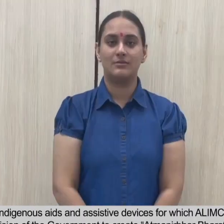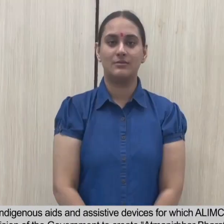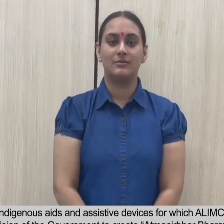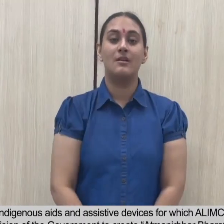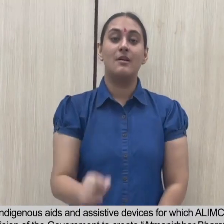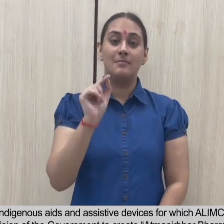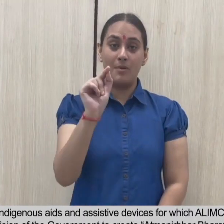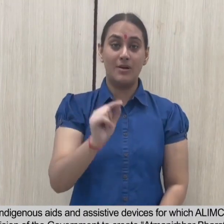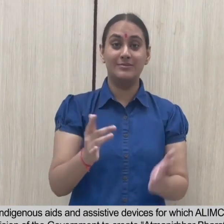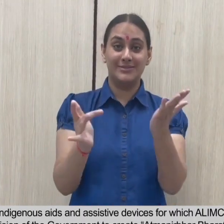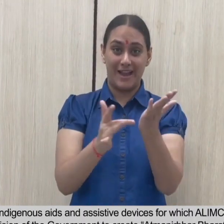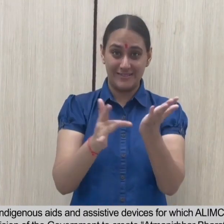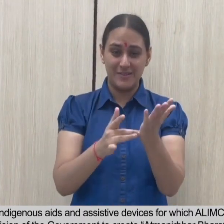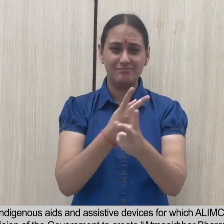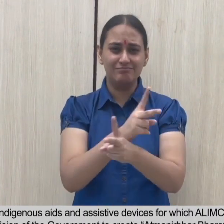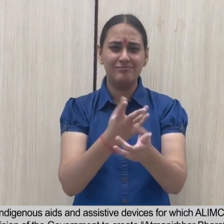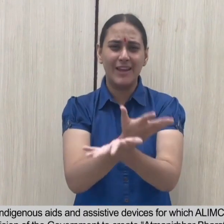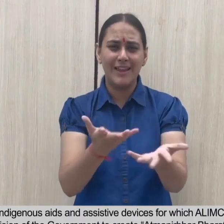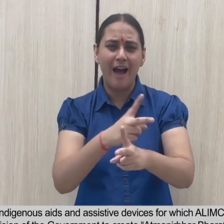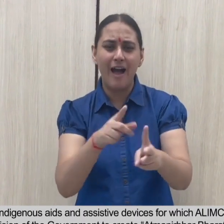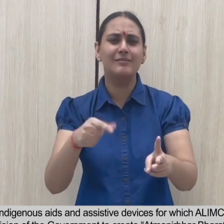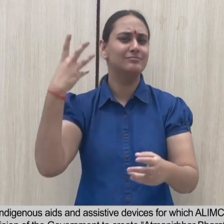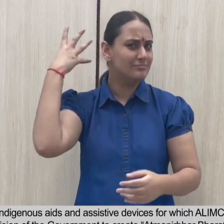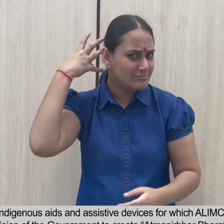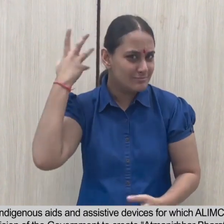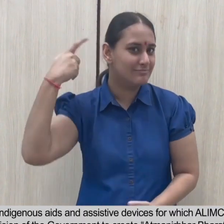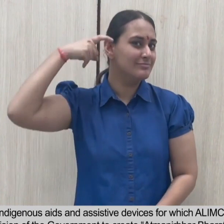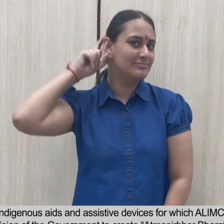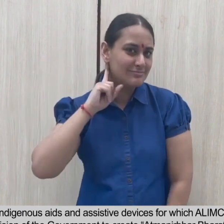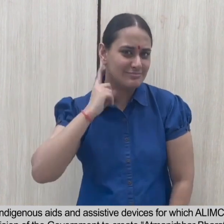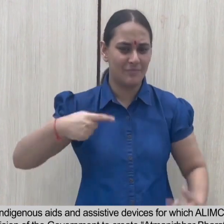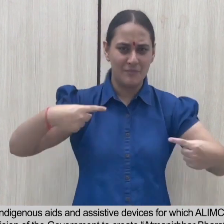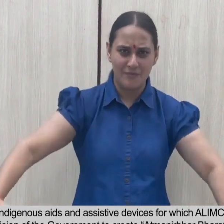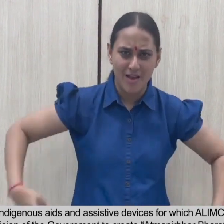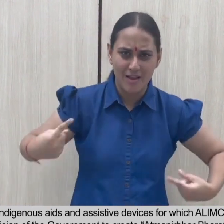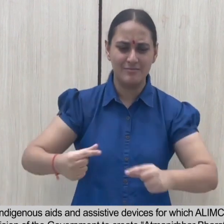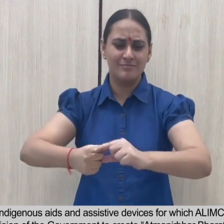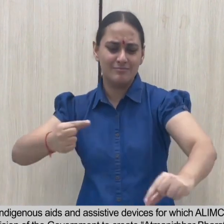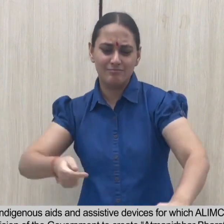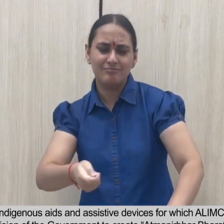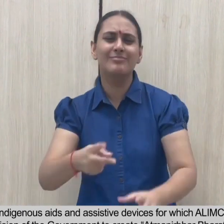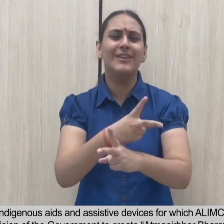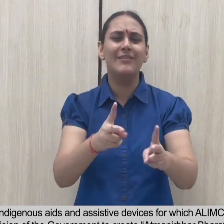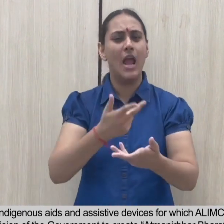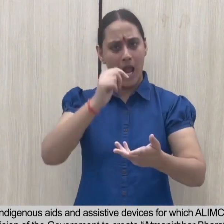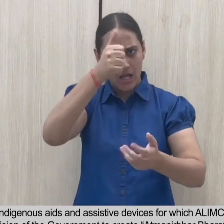15.3 cost indigenous aids and assistive devices for which